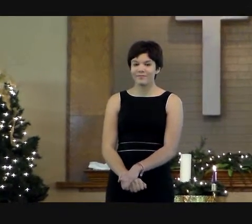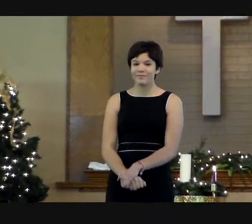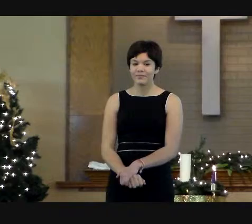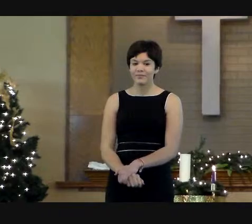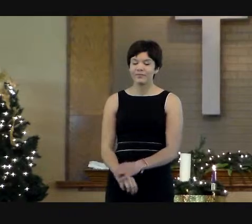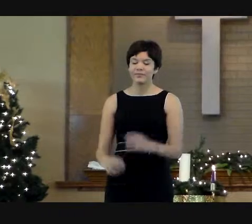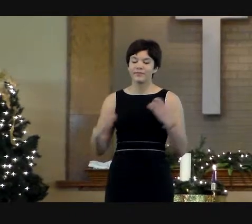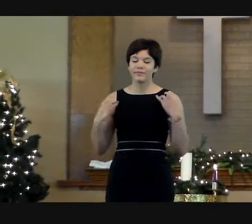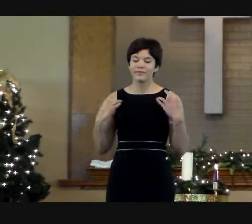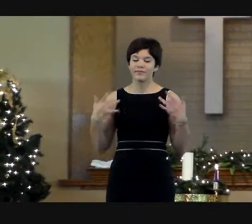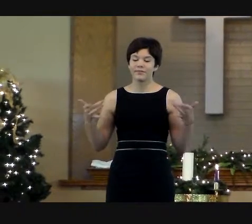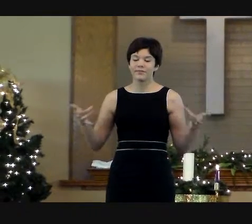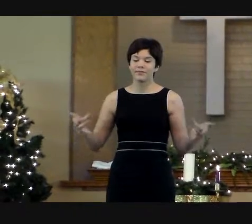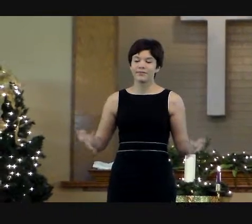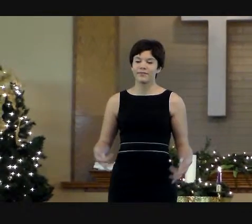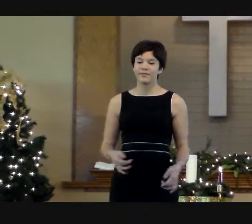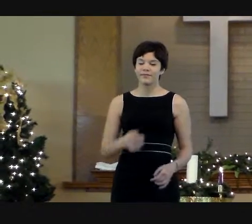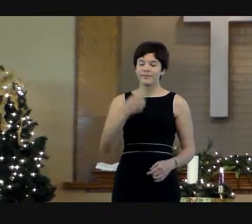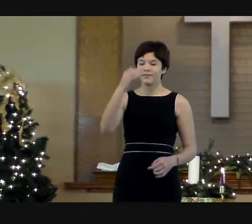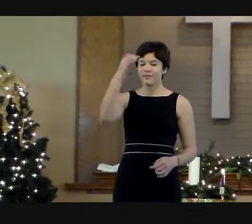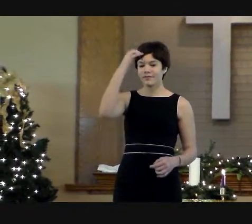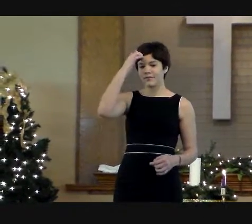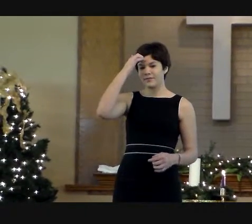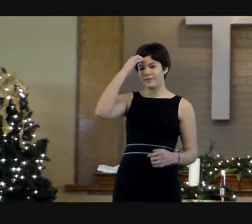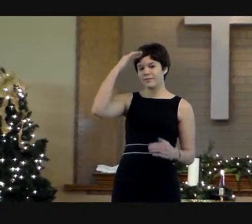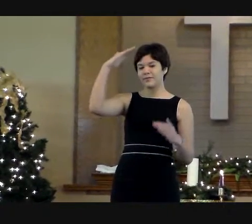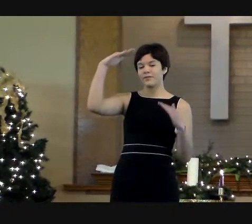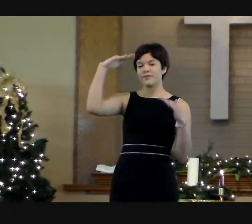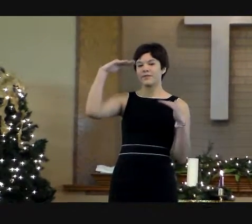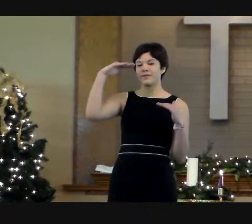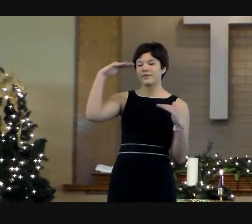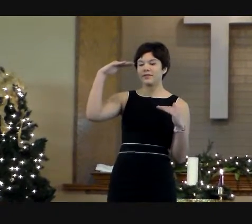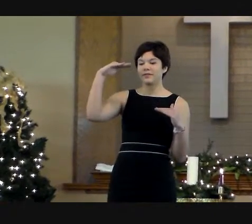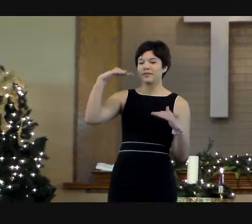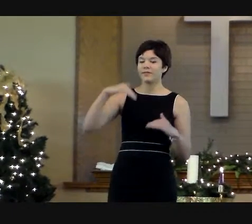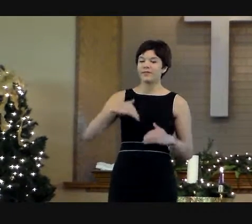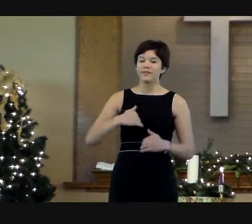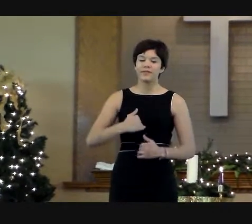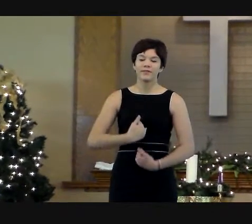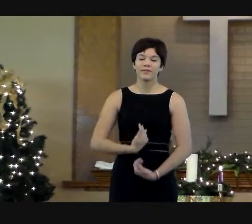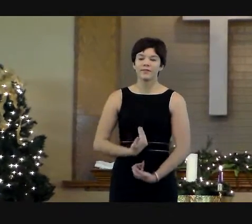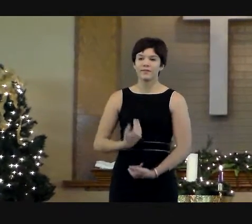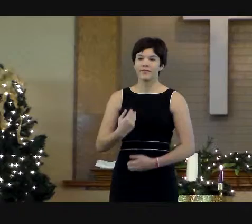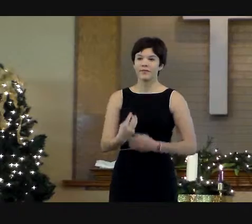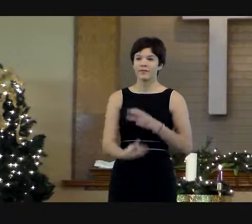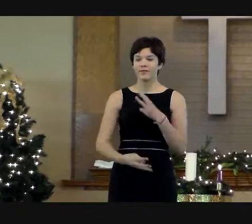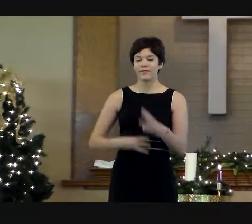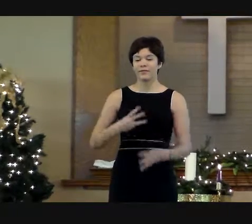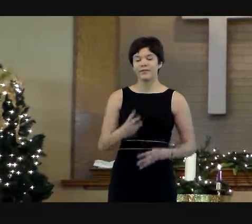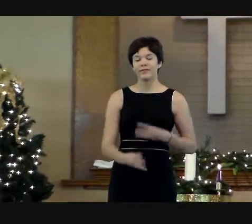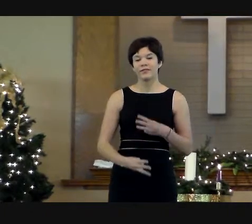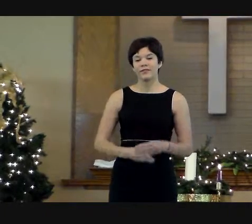The weary world